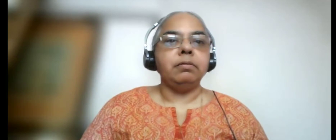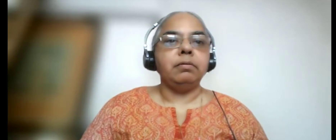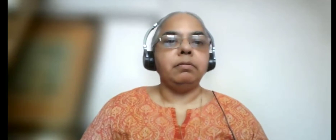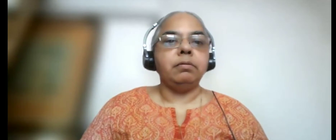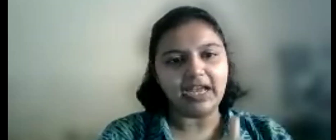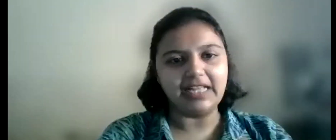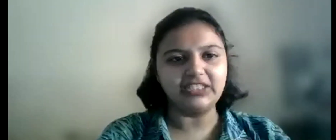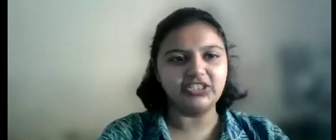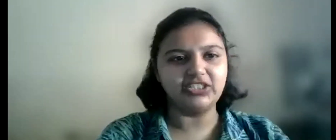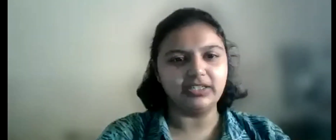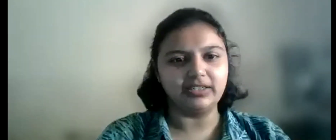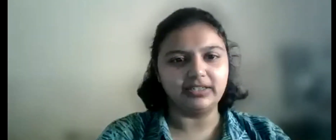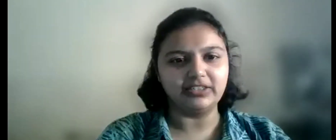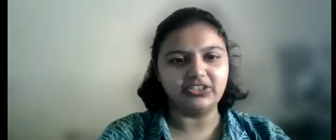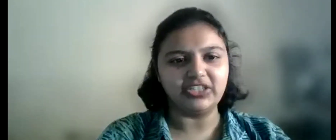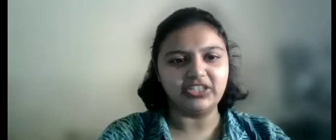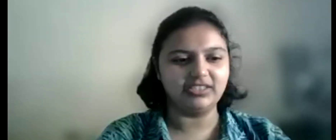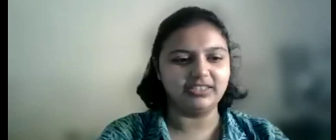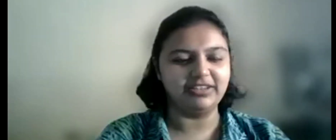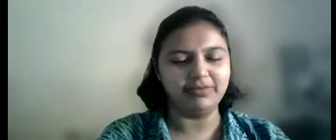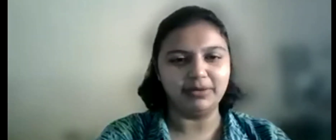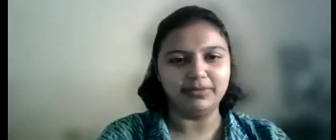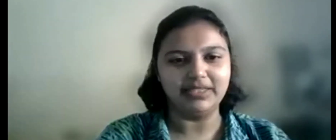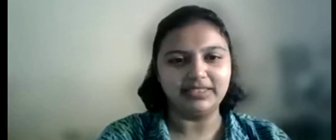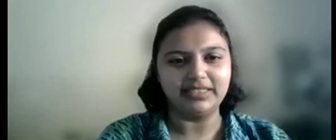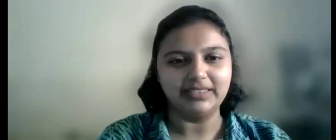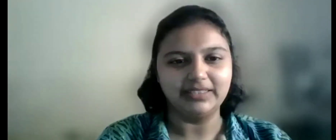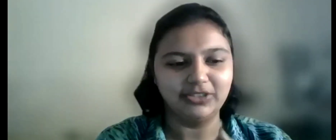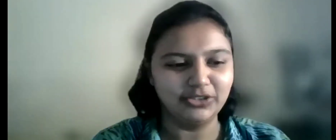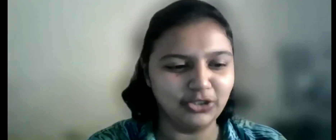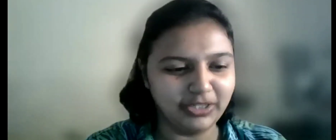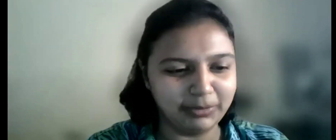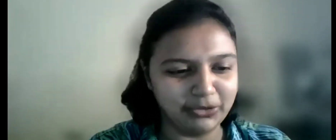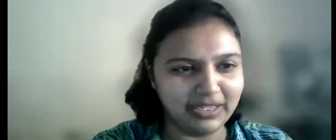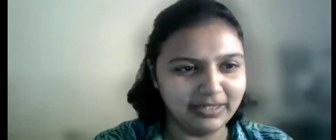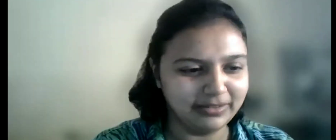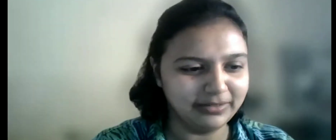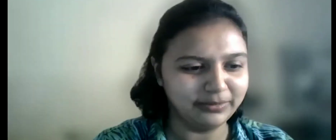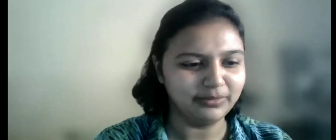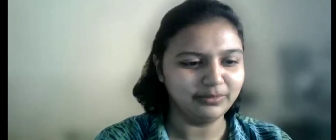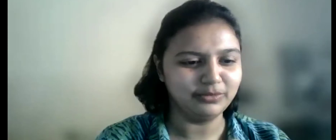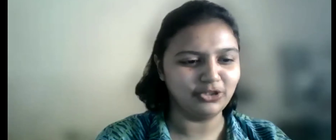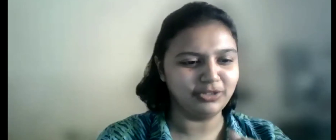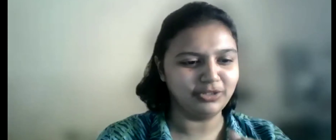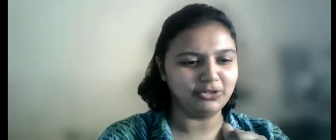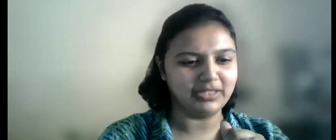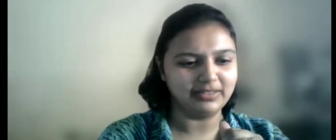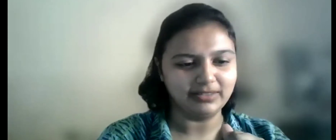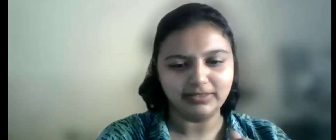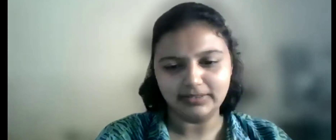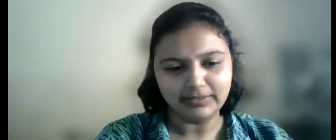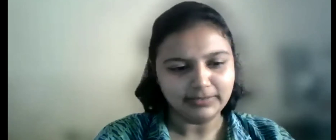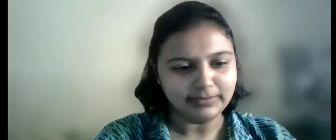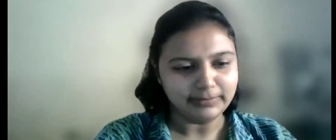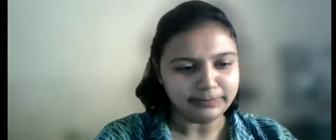okay i'll just uh check it just give me a sorry about